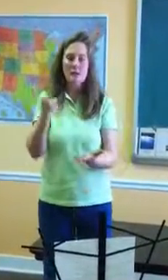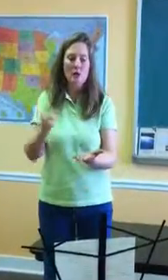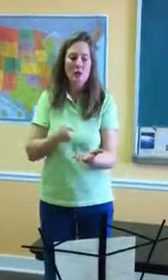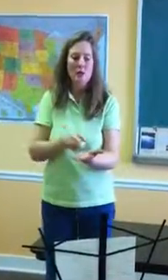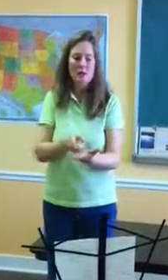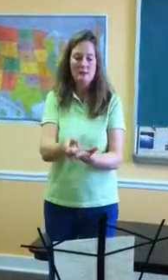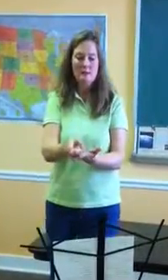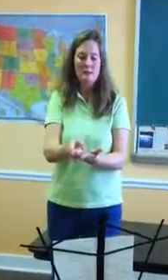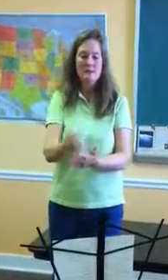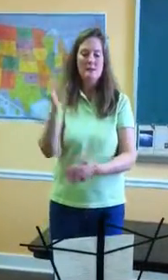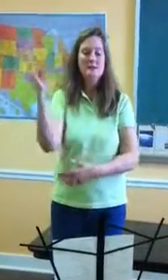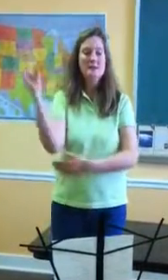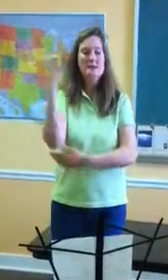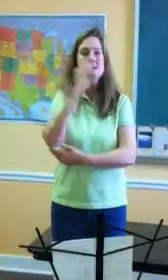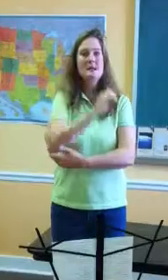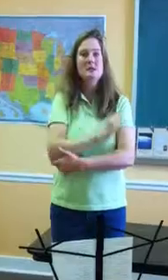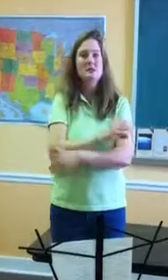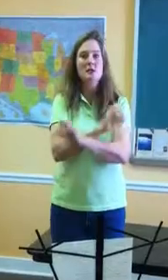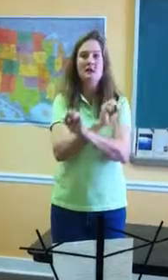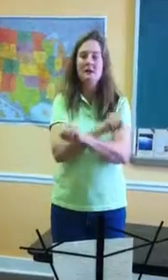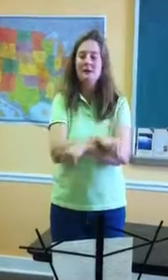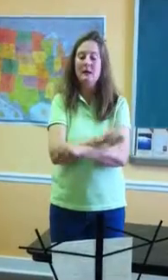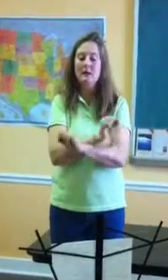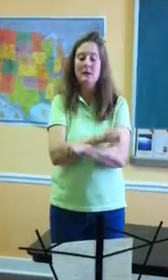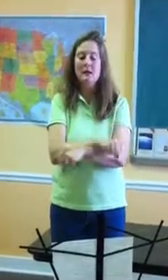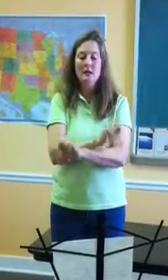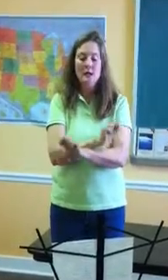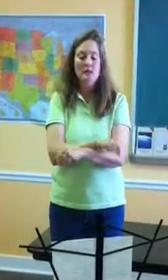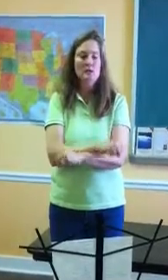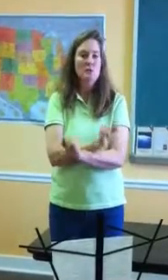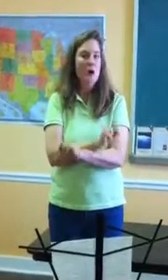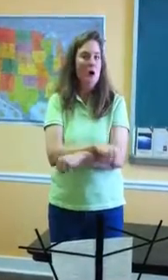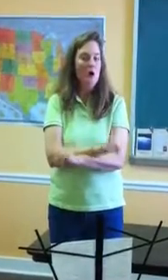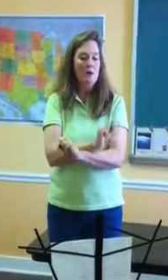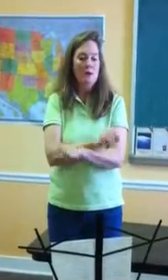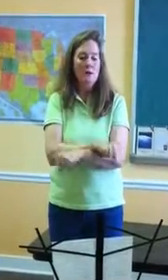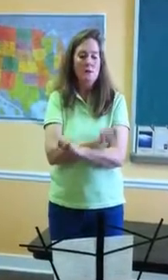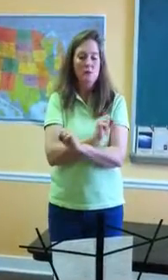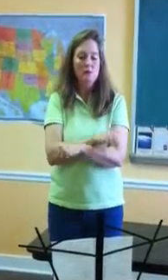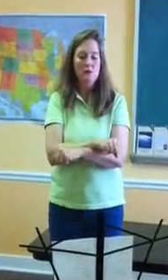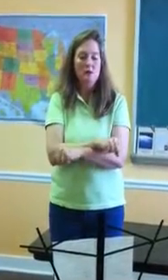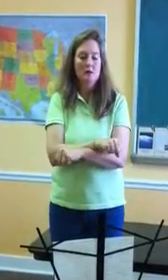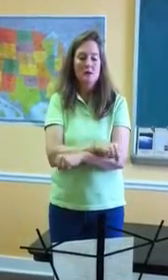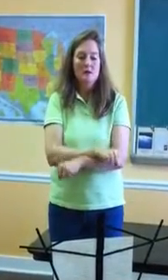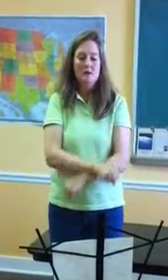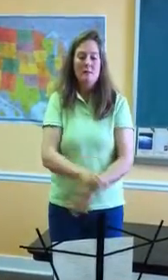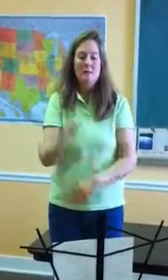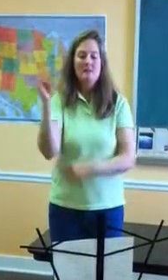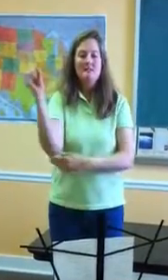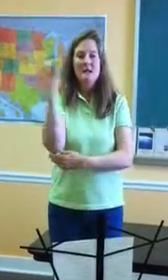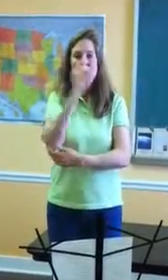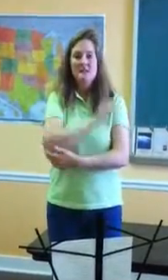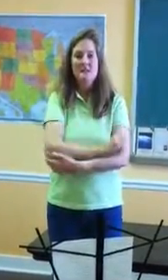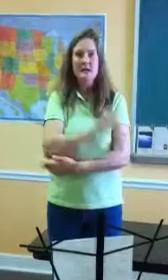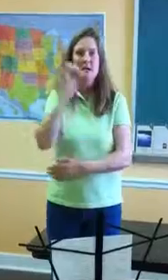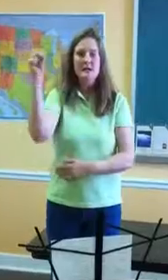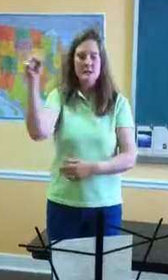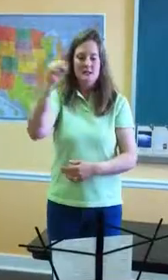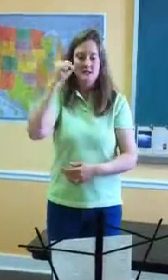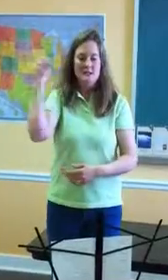it holy. Six days shalt thou labor, and do all thy work. But the seventh day is